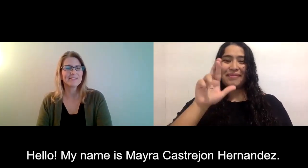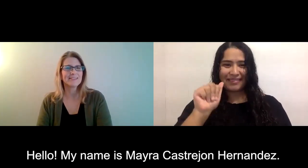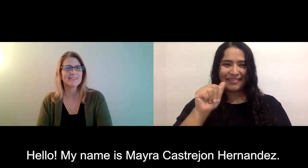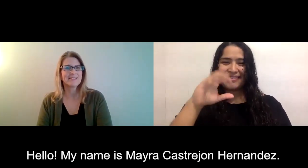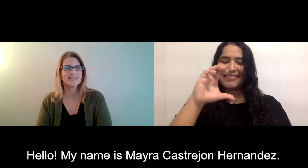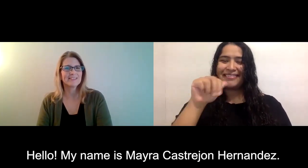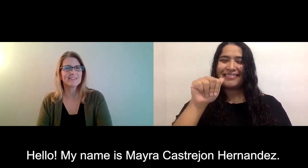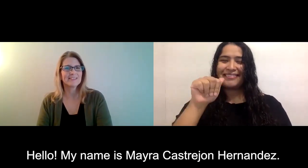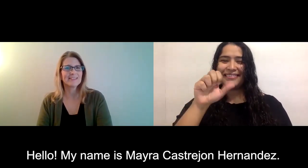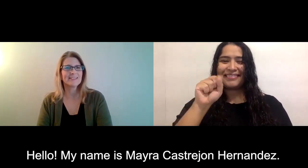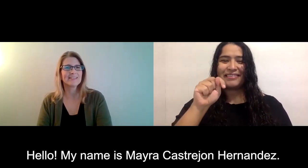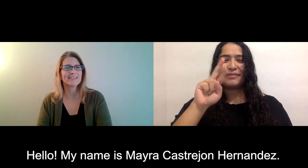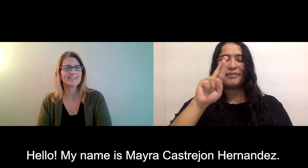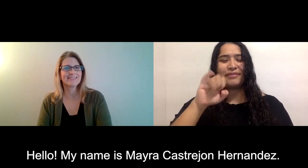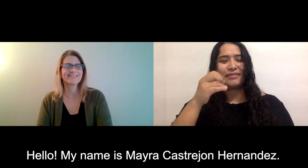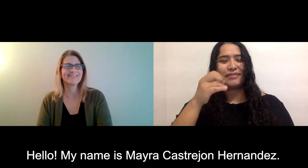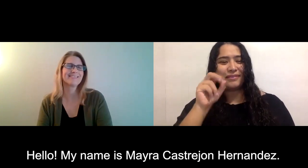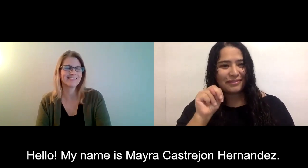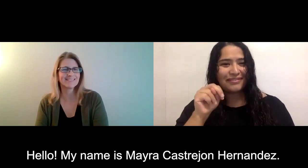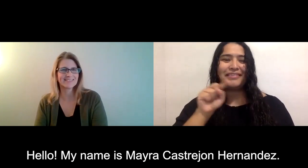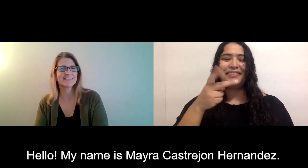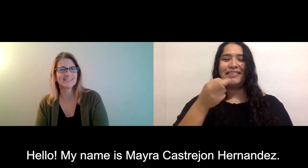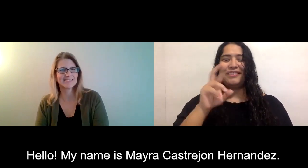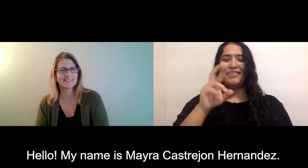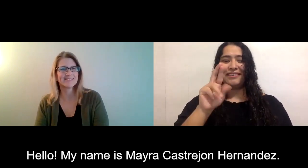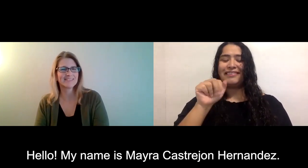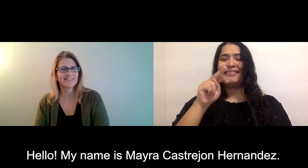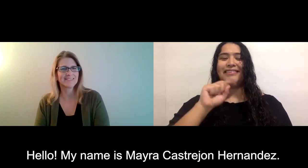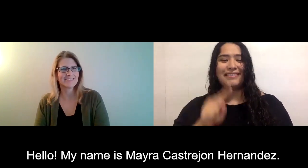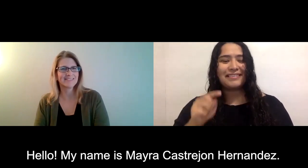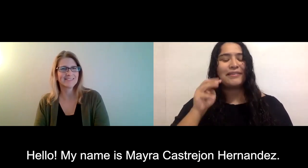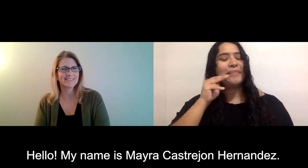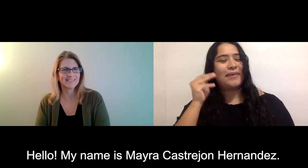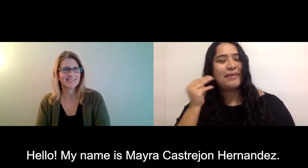Hello, my name is Myra Castray-John Hernandez.